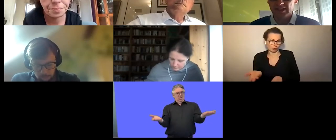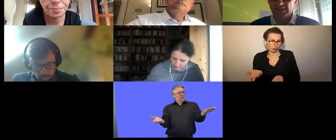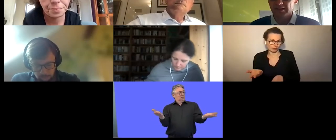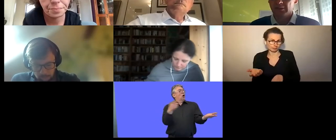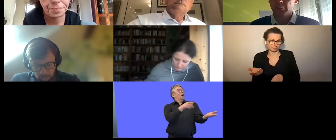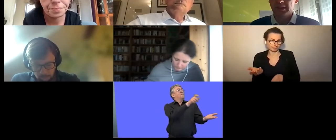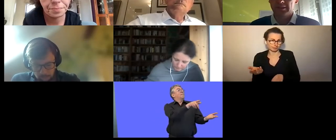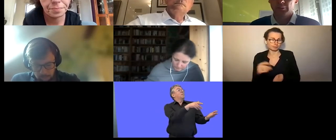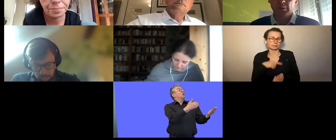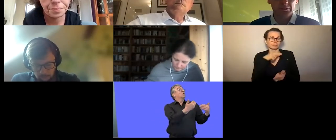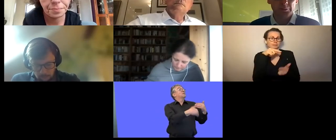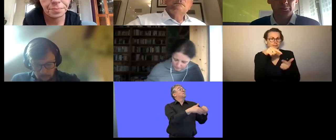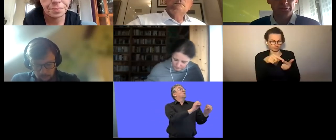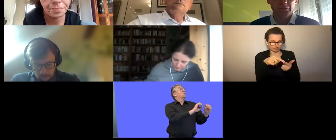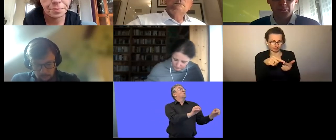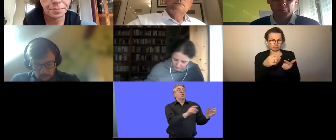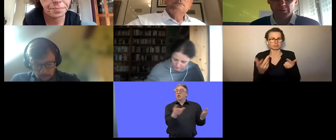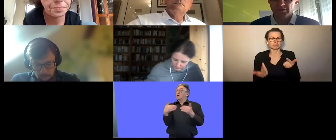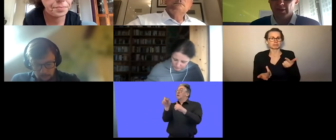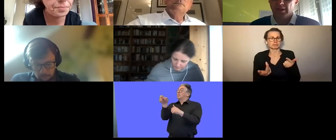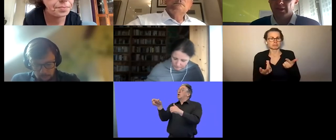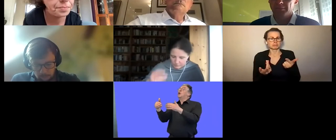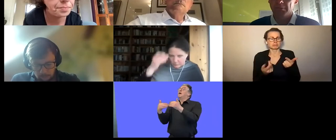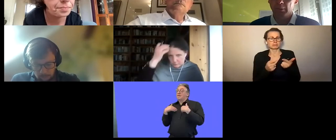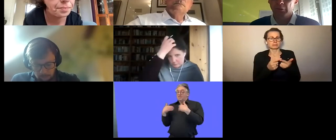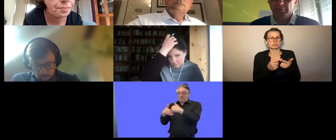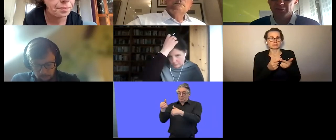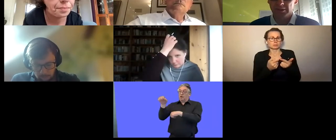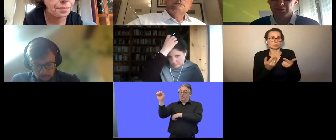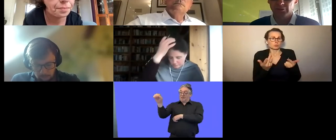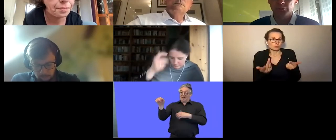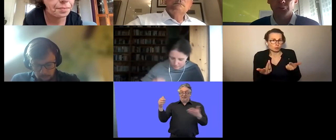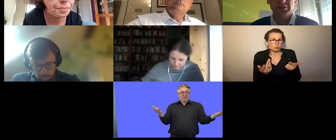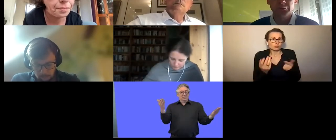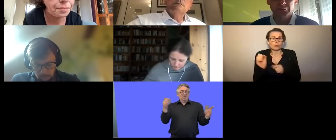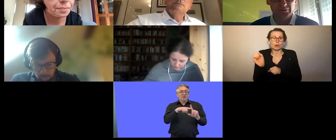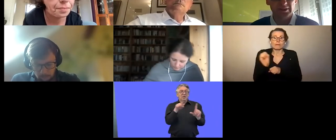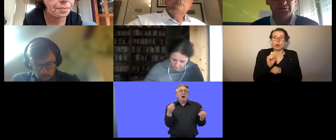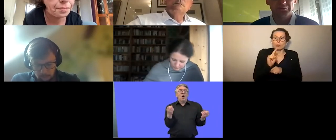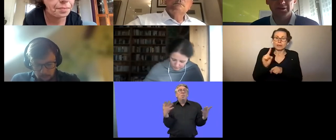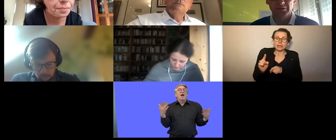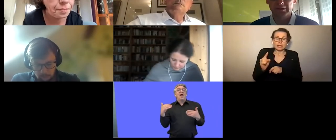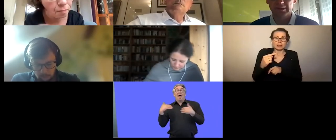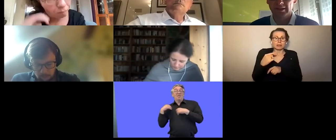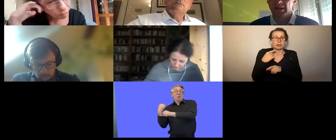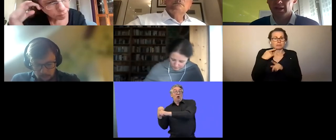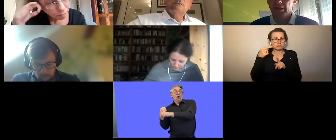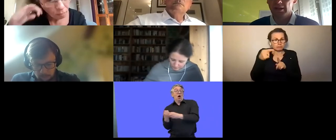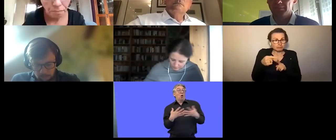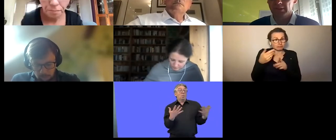stage then we can why not put forward employment rates to reduce these figures